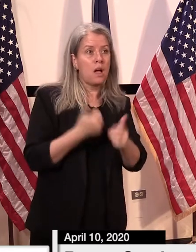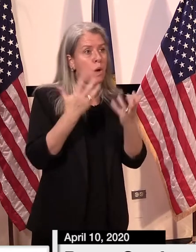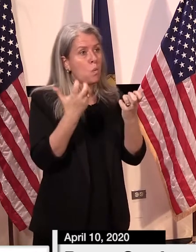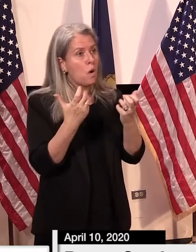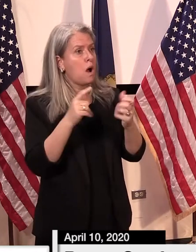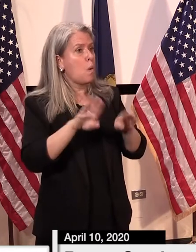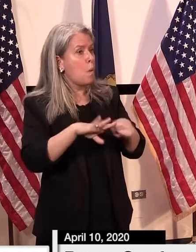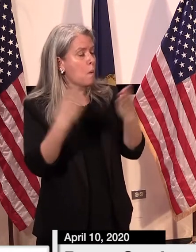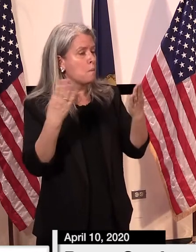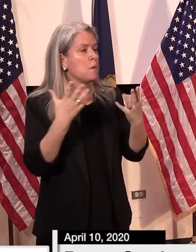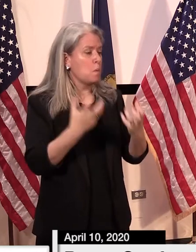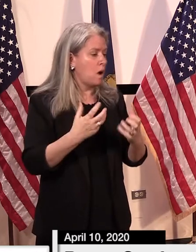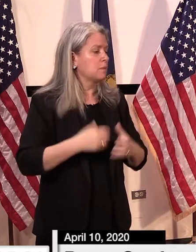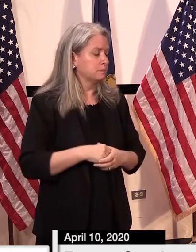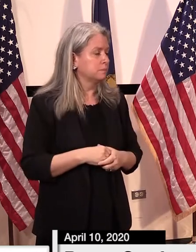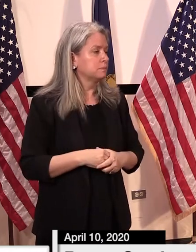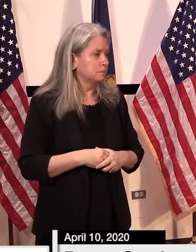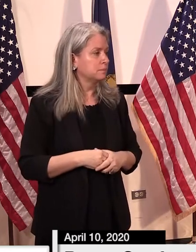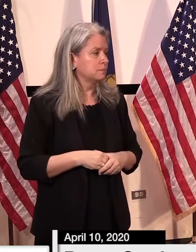and, um,